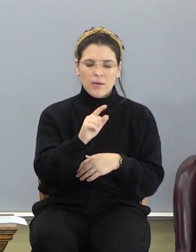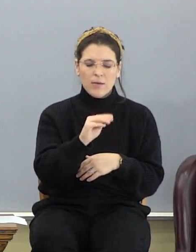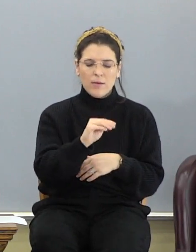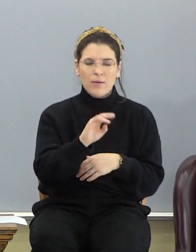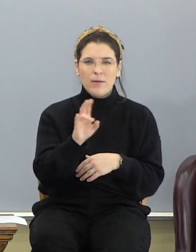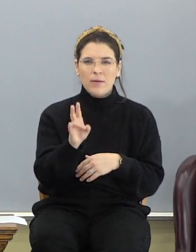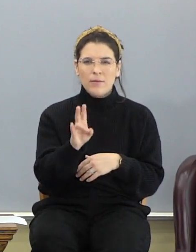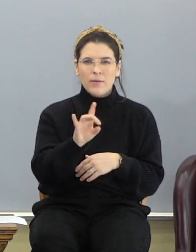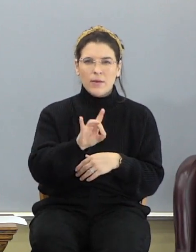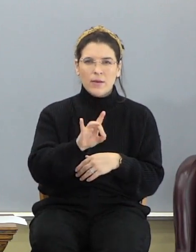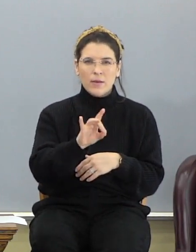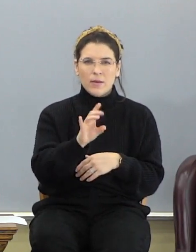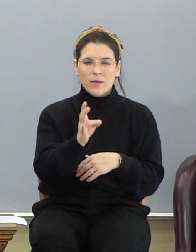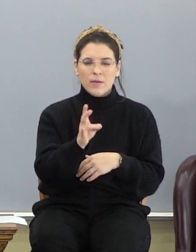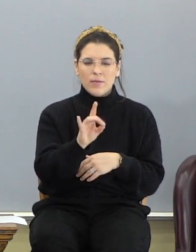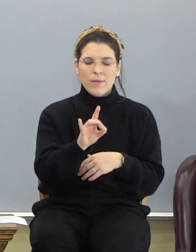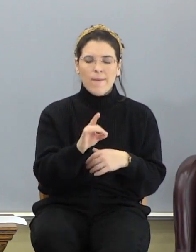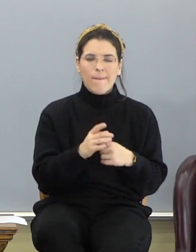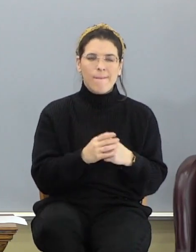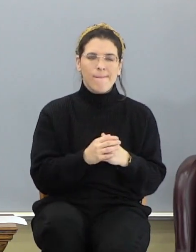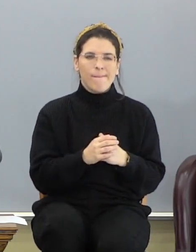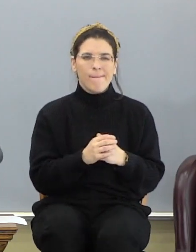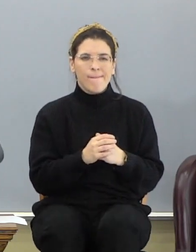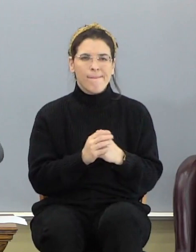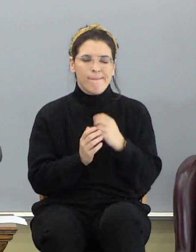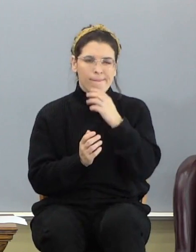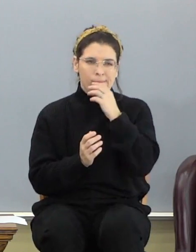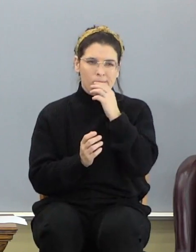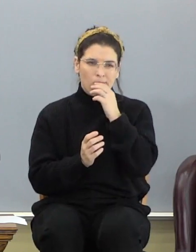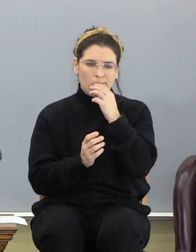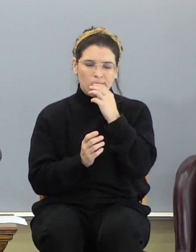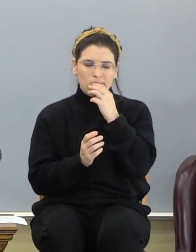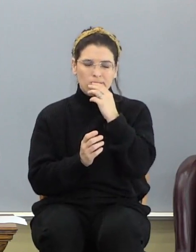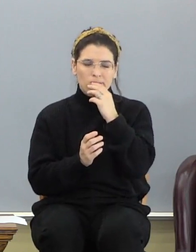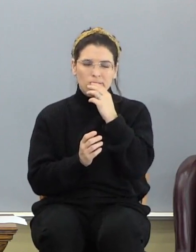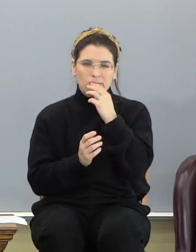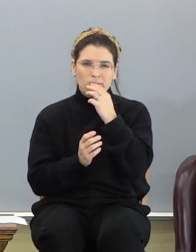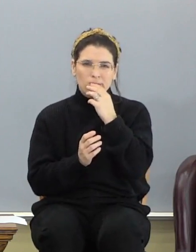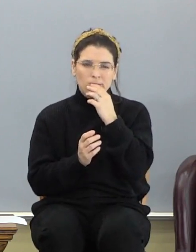78. This is one of the, I love this one just because I like it.